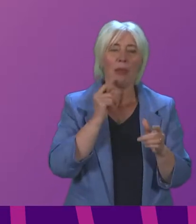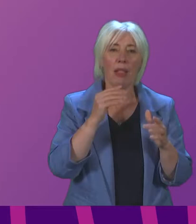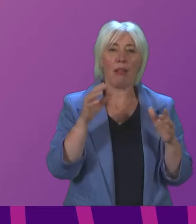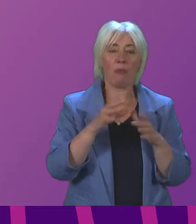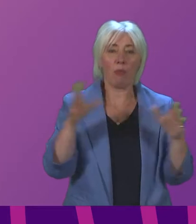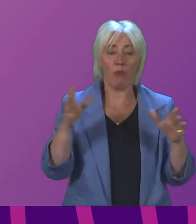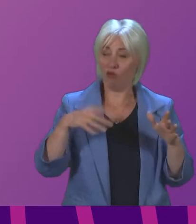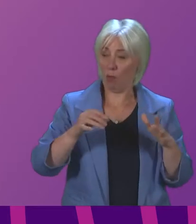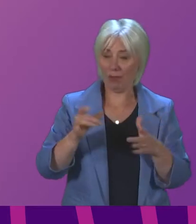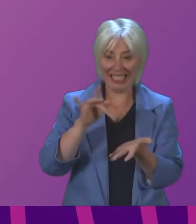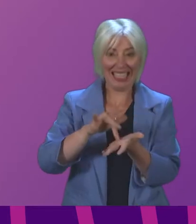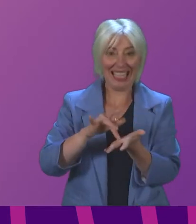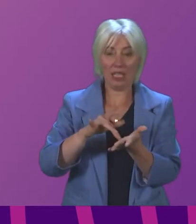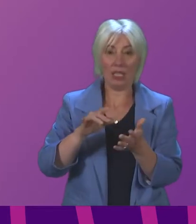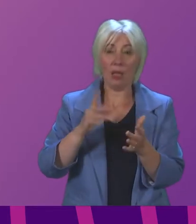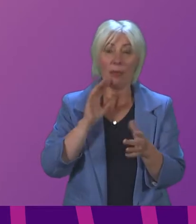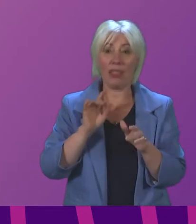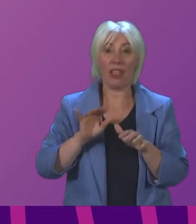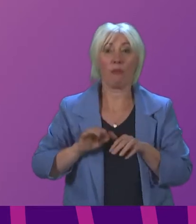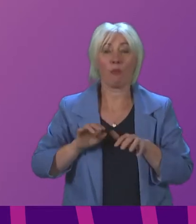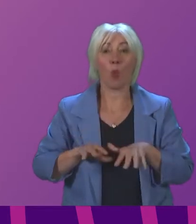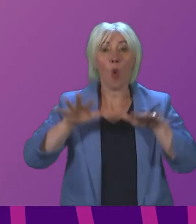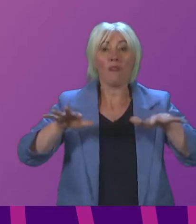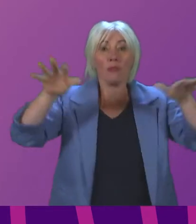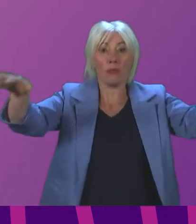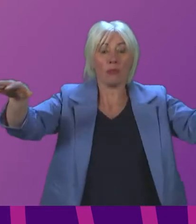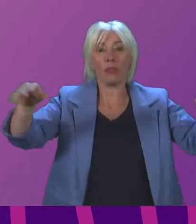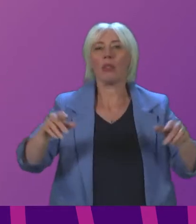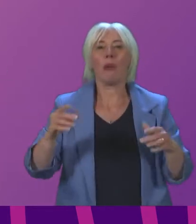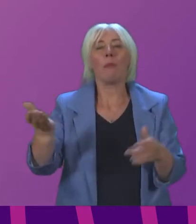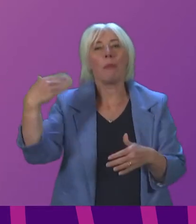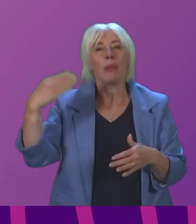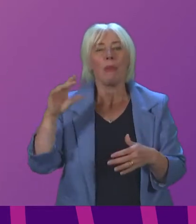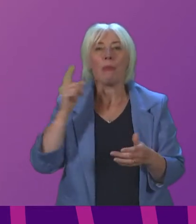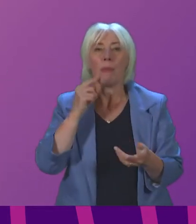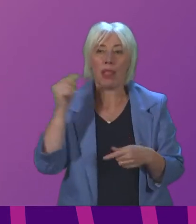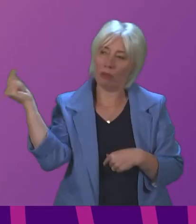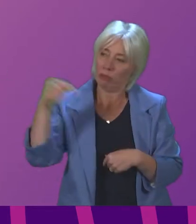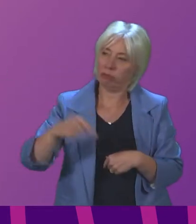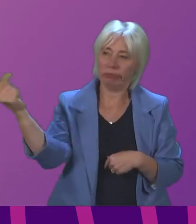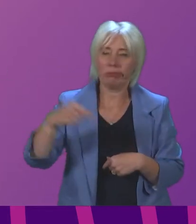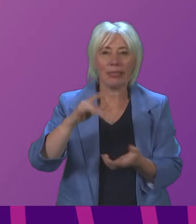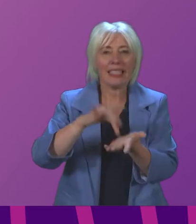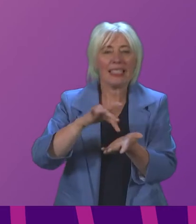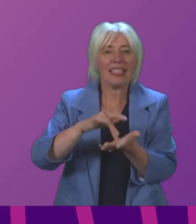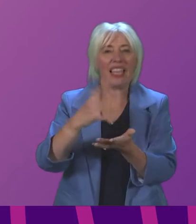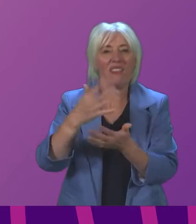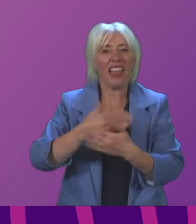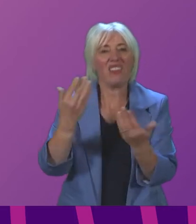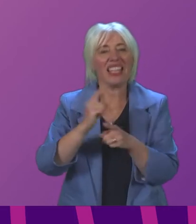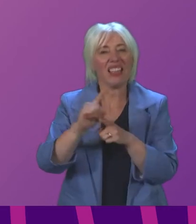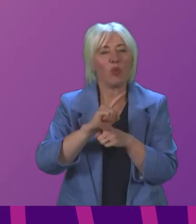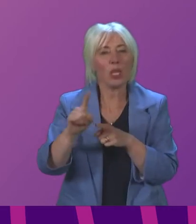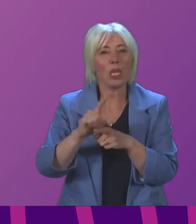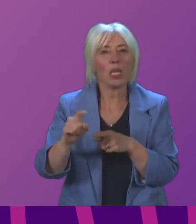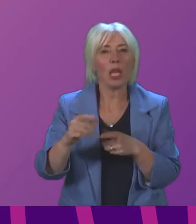of cities so we know there are people who previously had to work in a city centre perhaps five days a week now perhaps have shifted to a